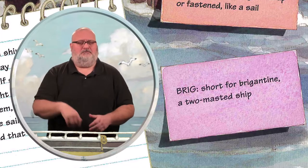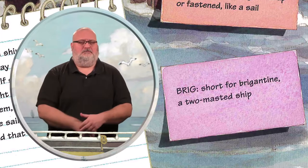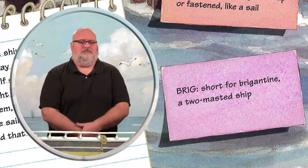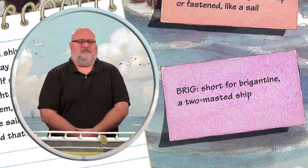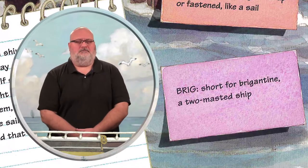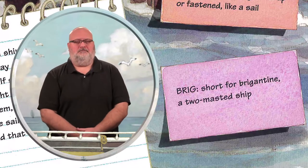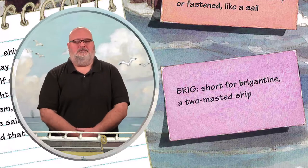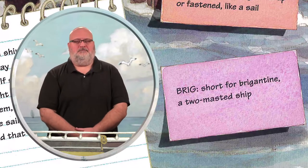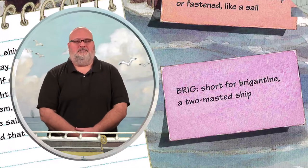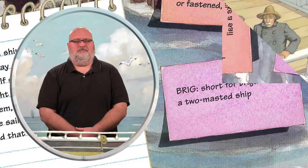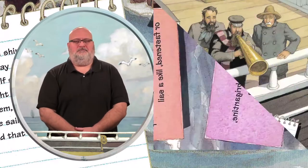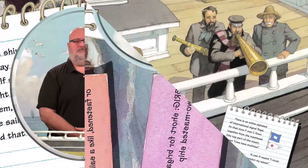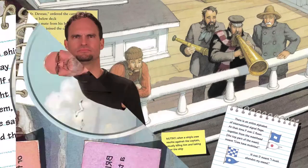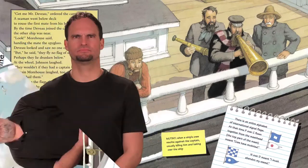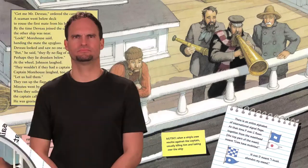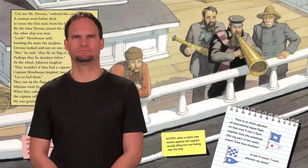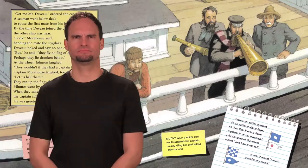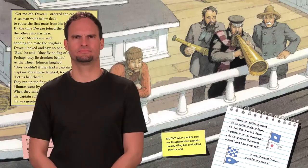A two